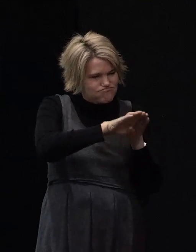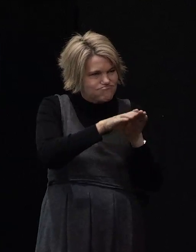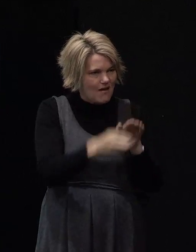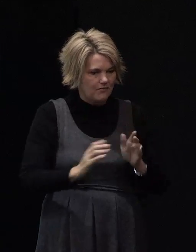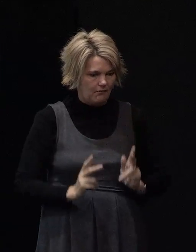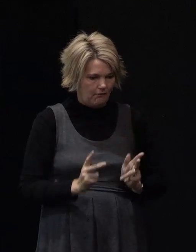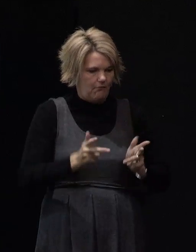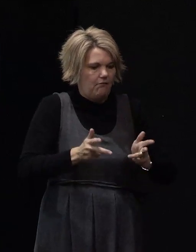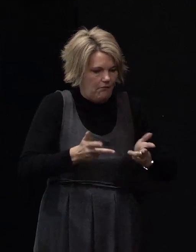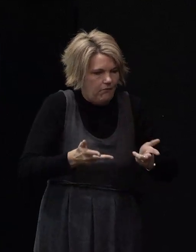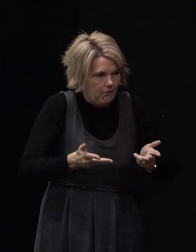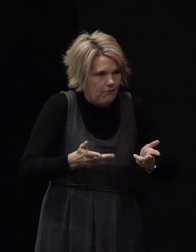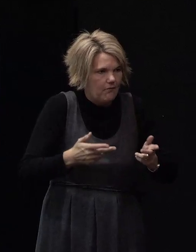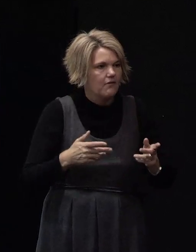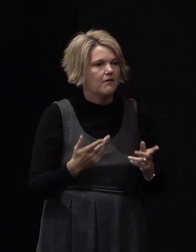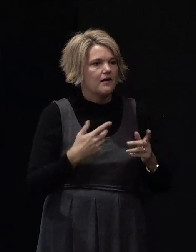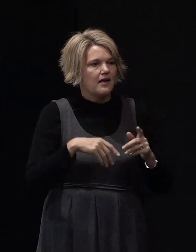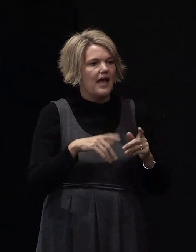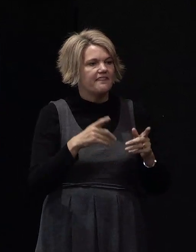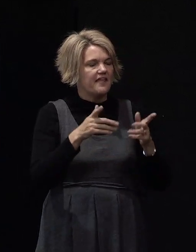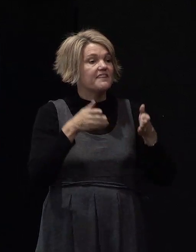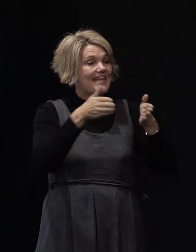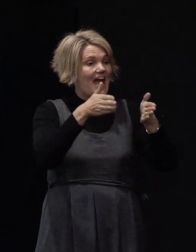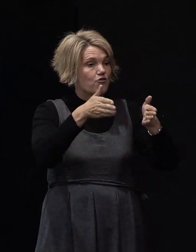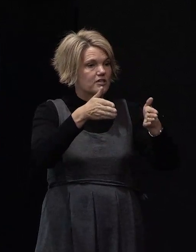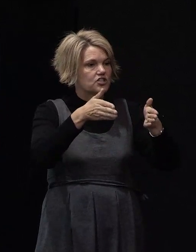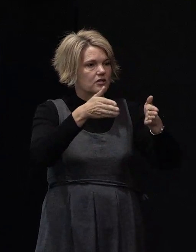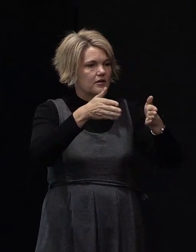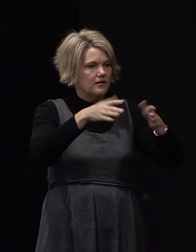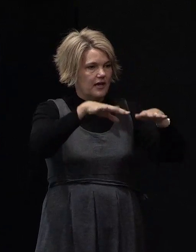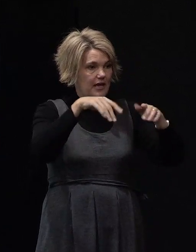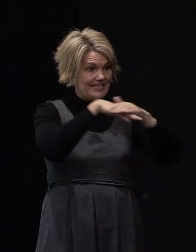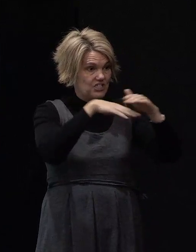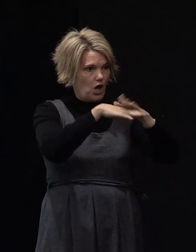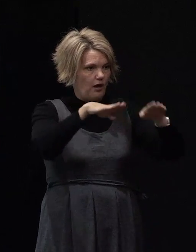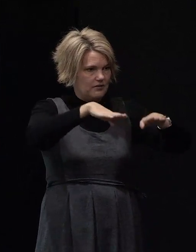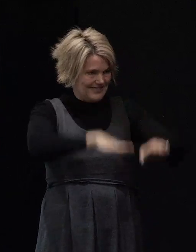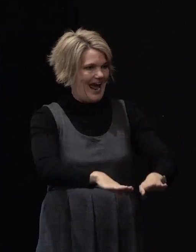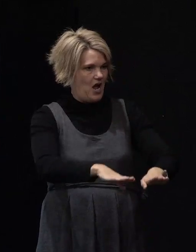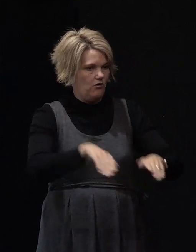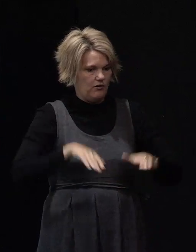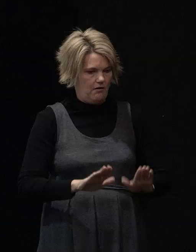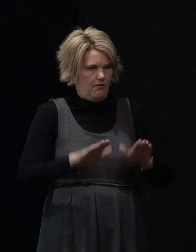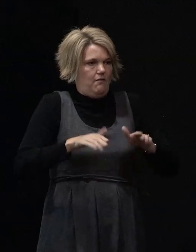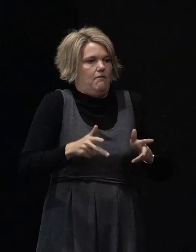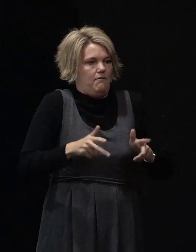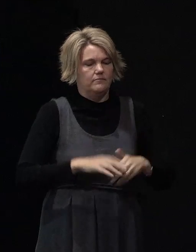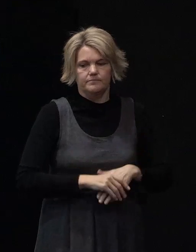left a bit of a cavity underneath the garages which have then sunk down. So that's probably,